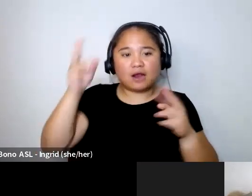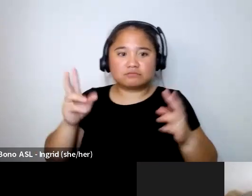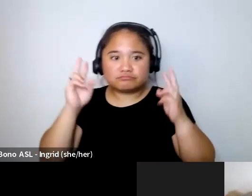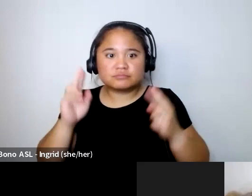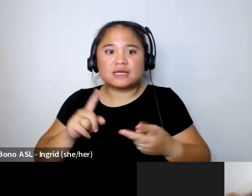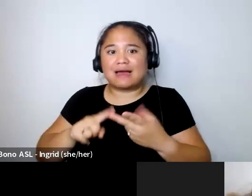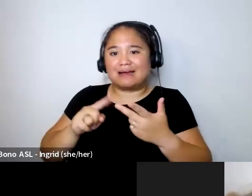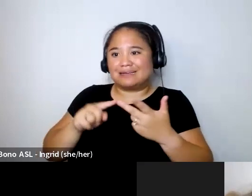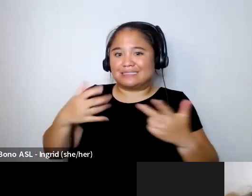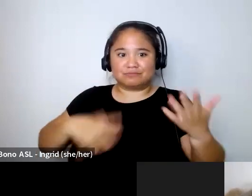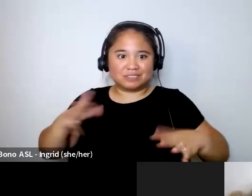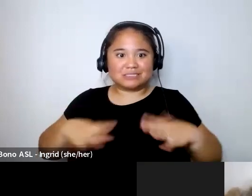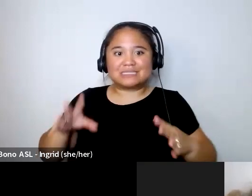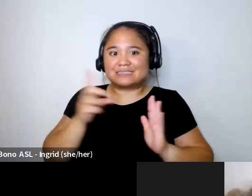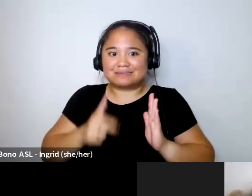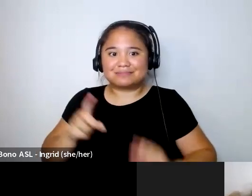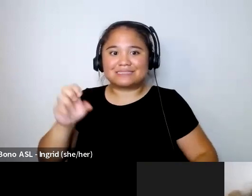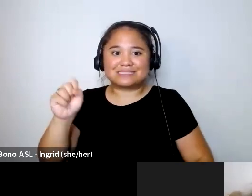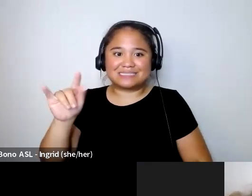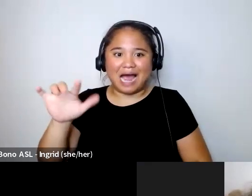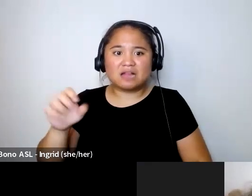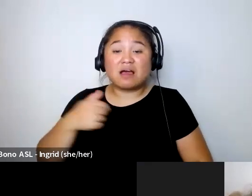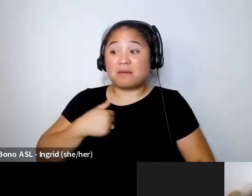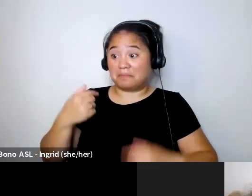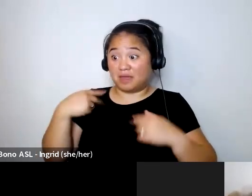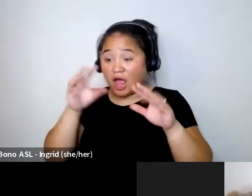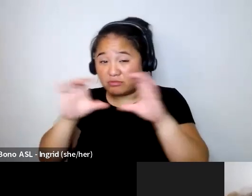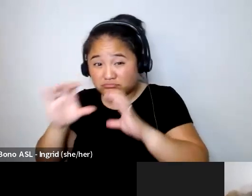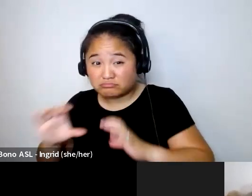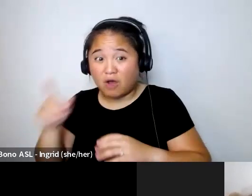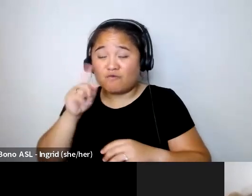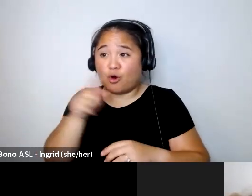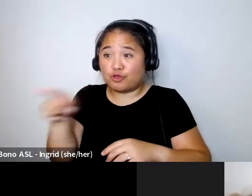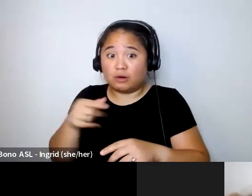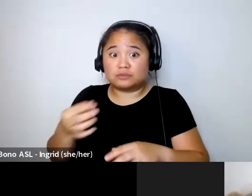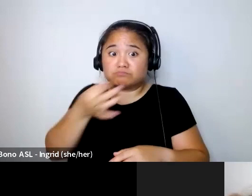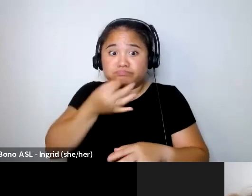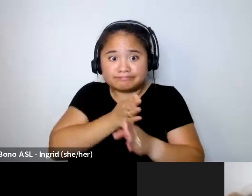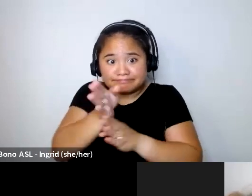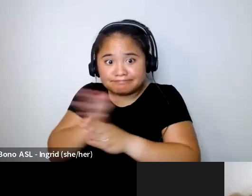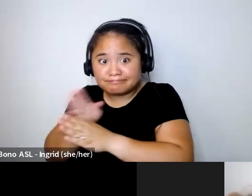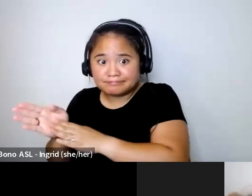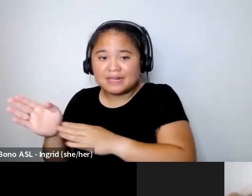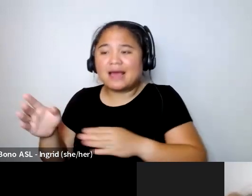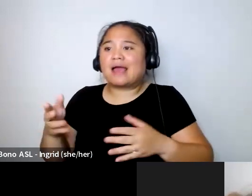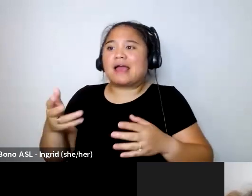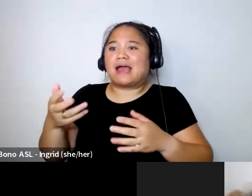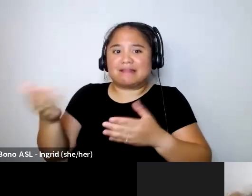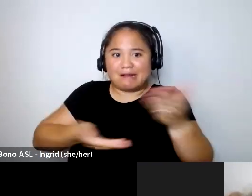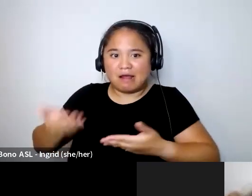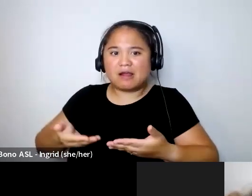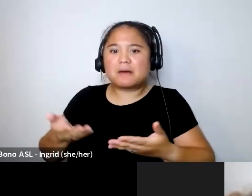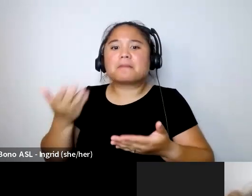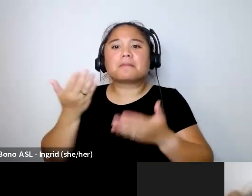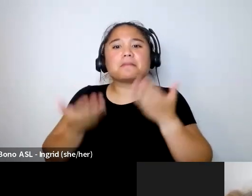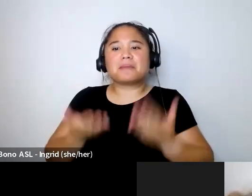stylist i can look locally on model mayhem for those things and then you know you can do it for for time for